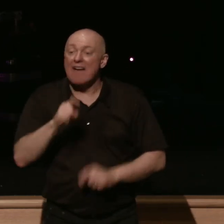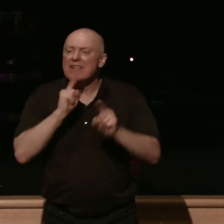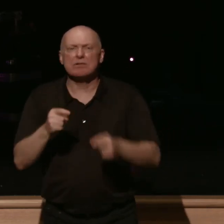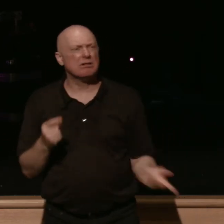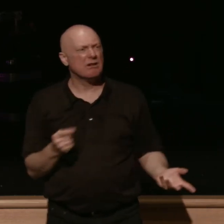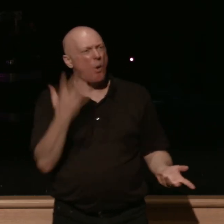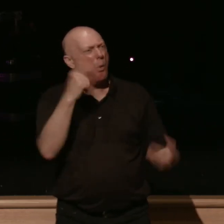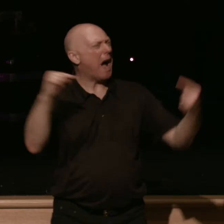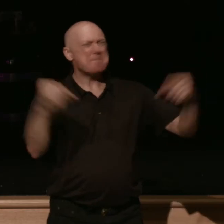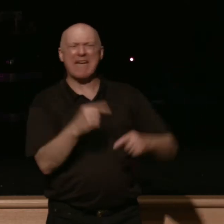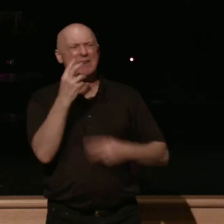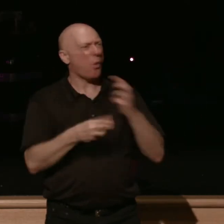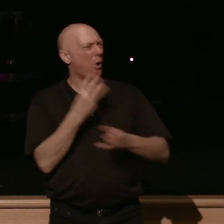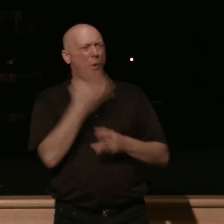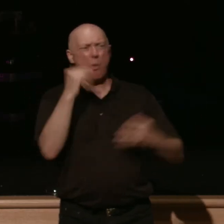is there pain why is there hurt why is there difficulty